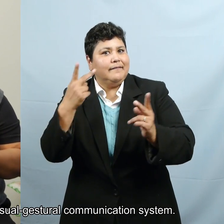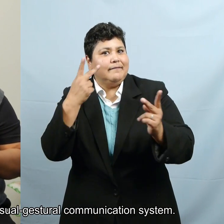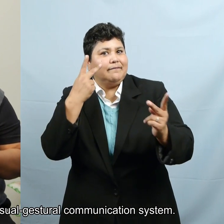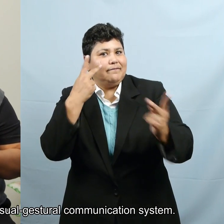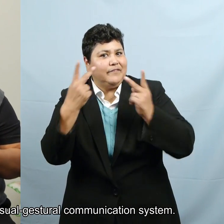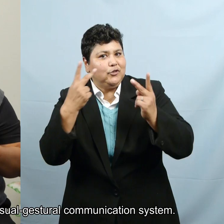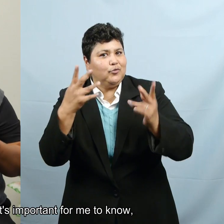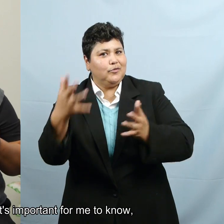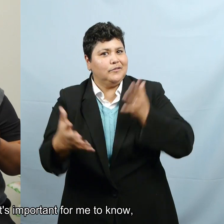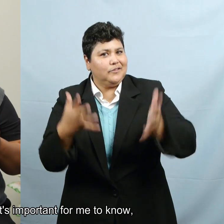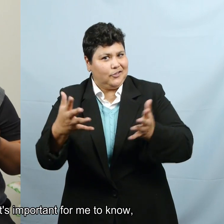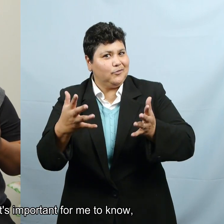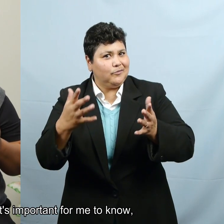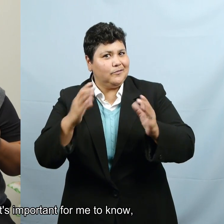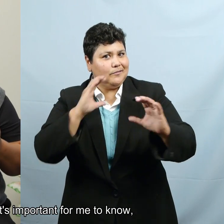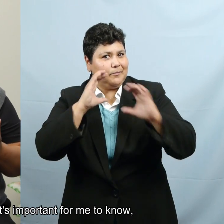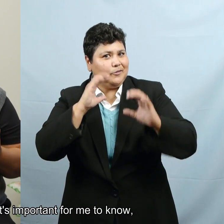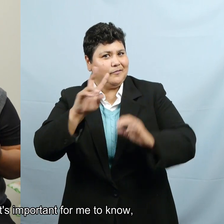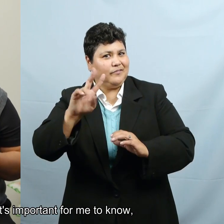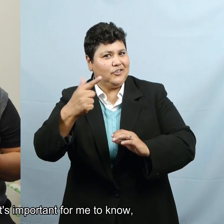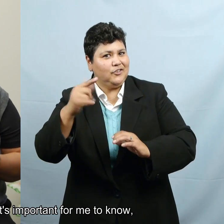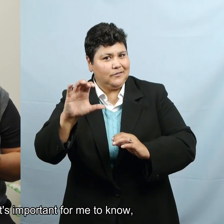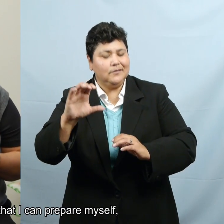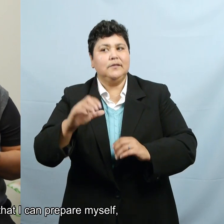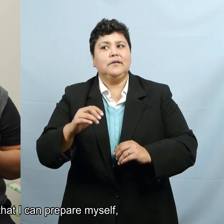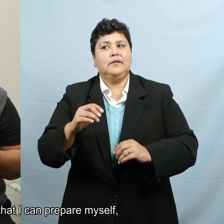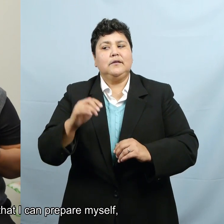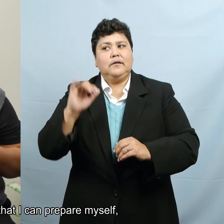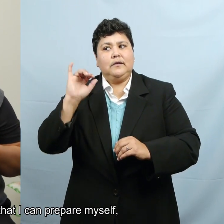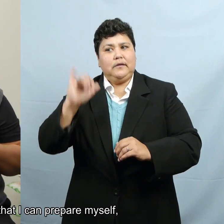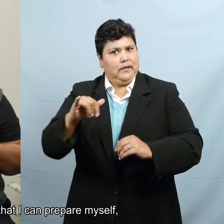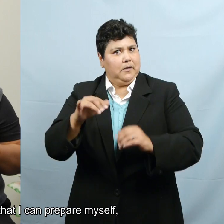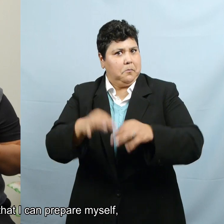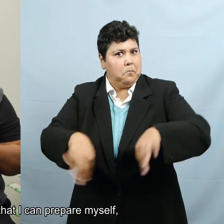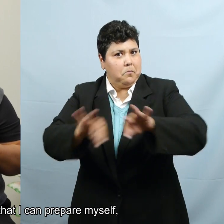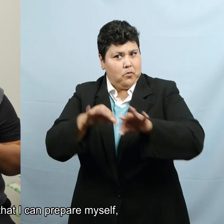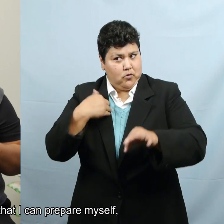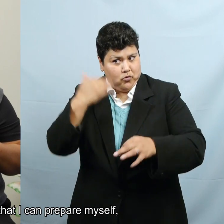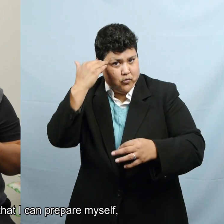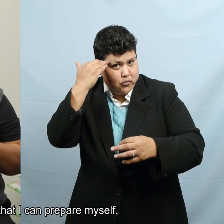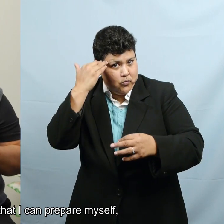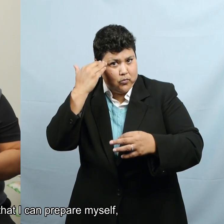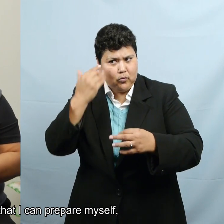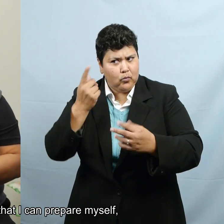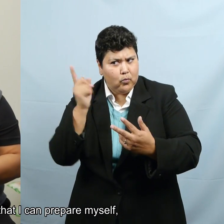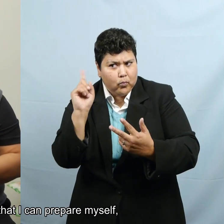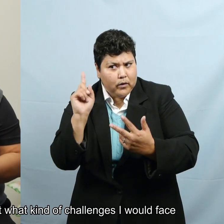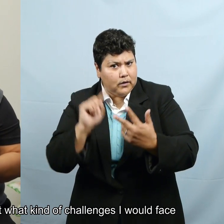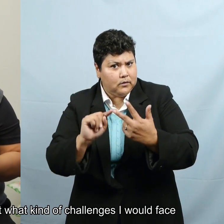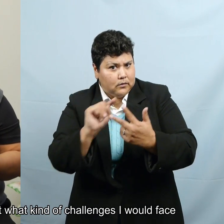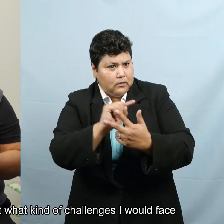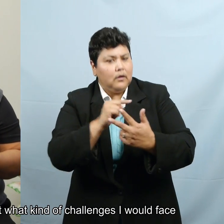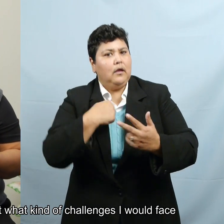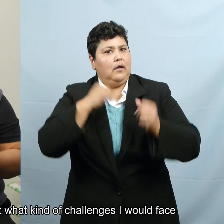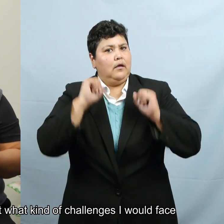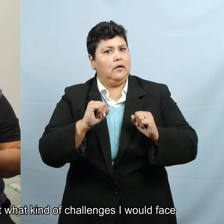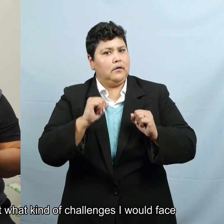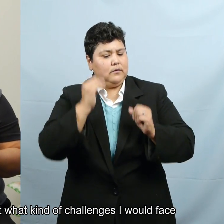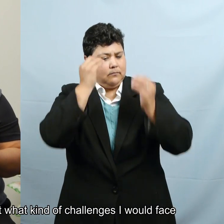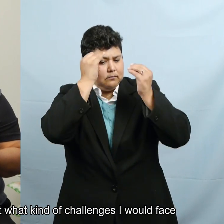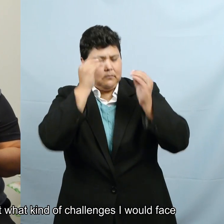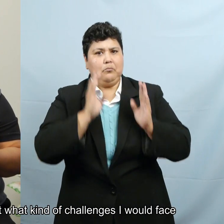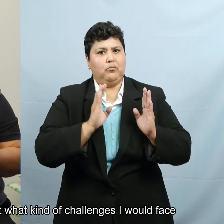communication system. So that's important for me to know so that I could prepare myself and